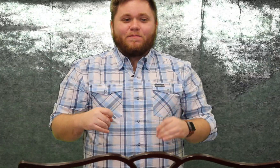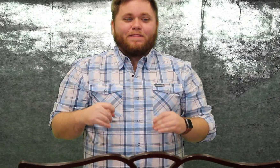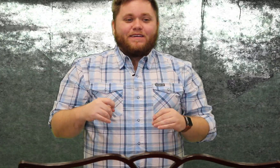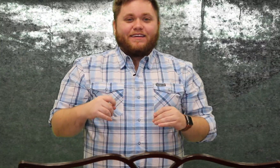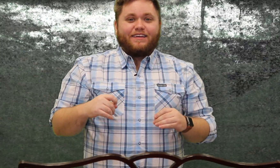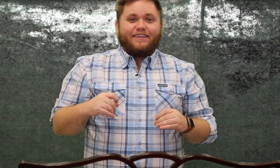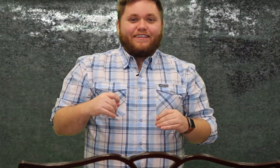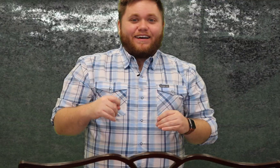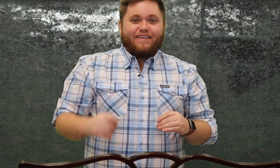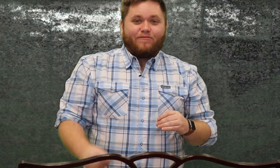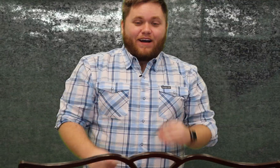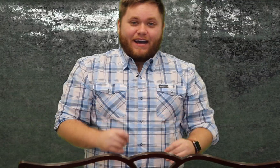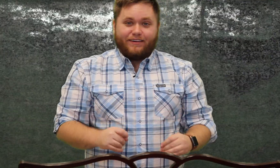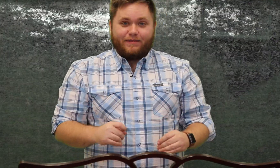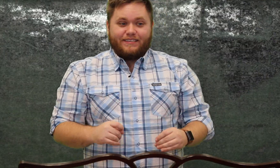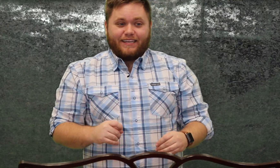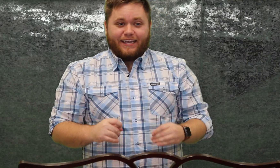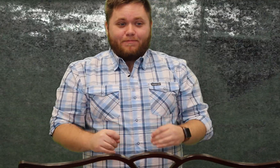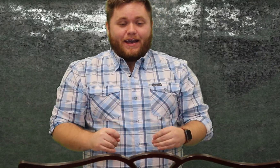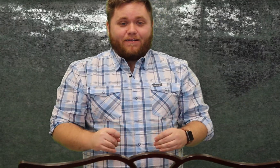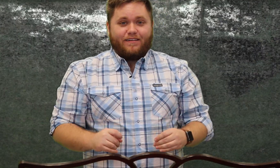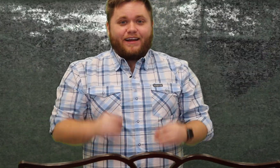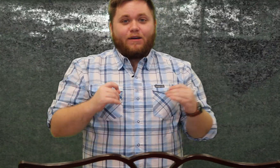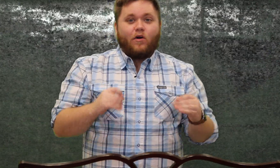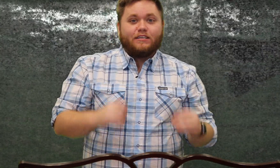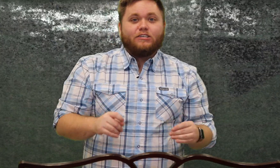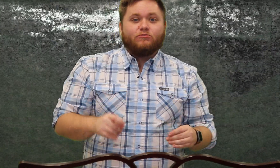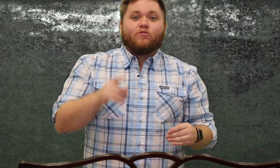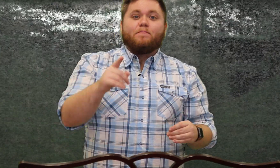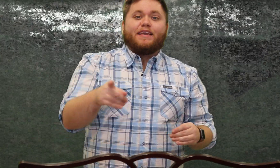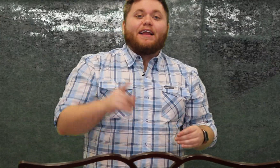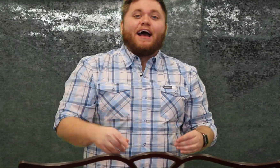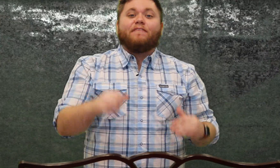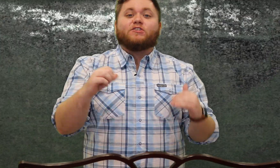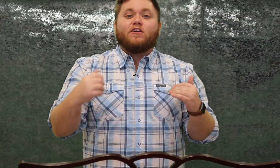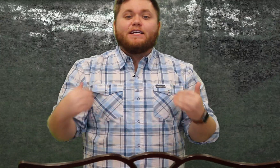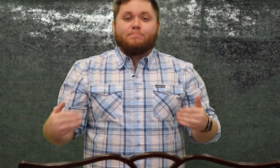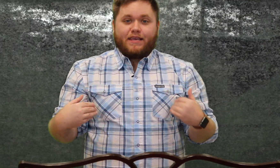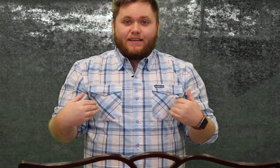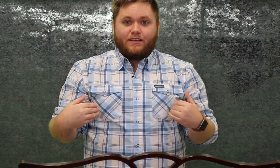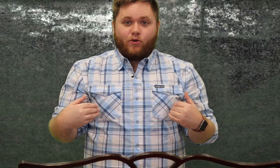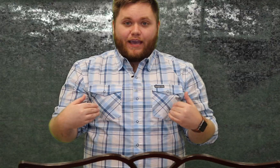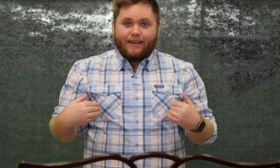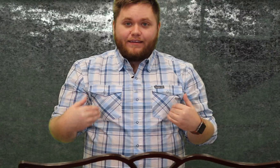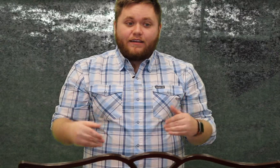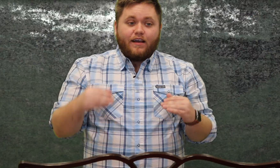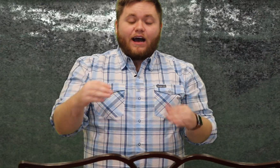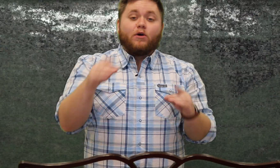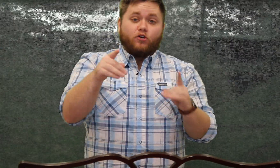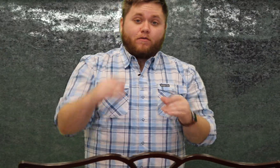i'm gonna be singing a pattern and i want you to repeat after me okay i want you to